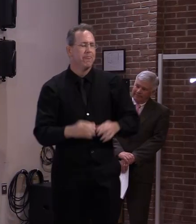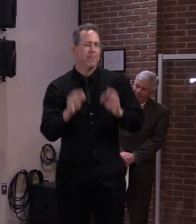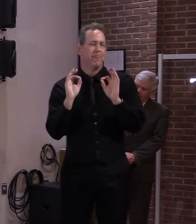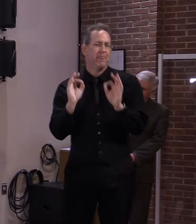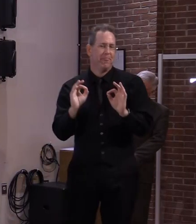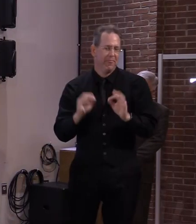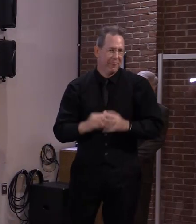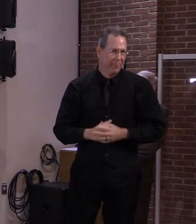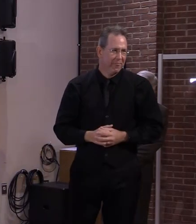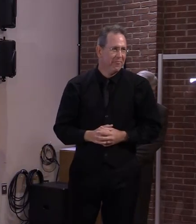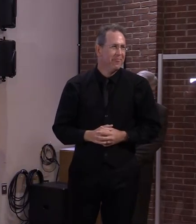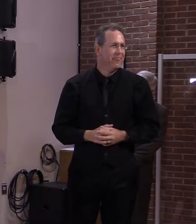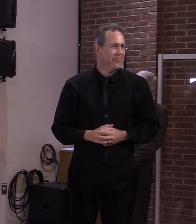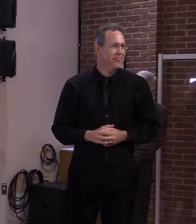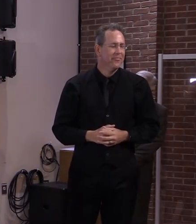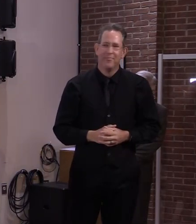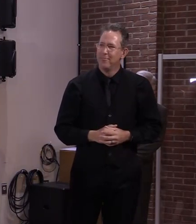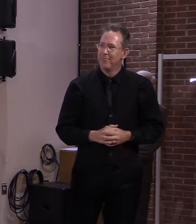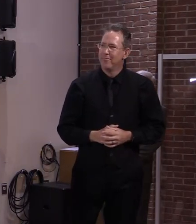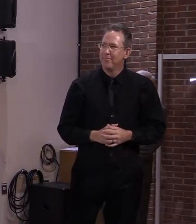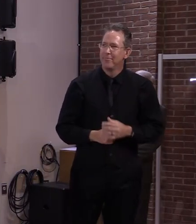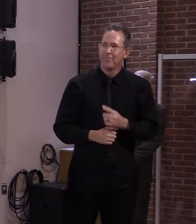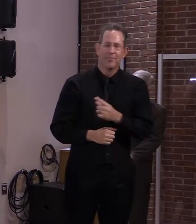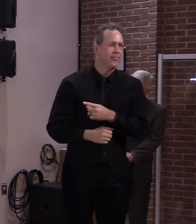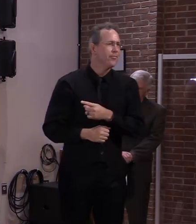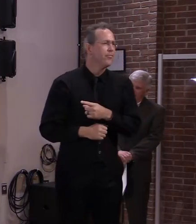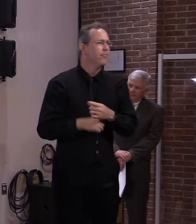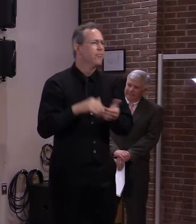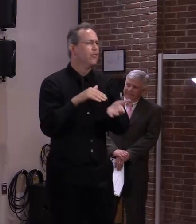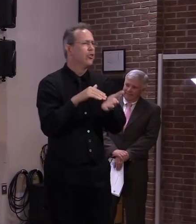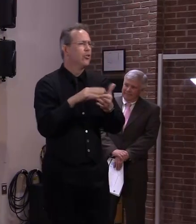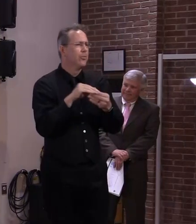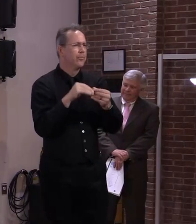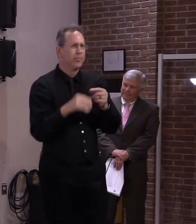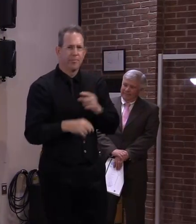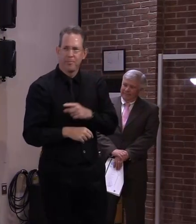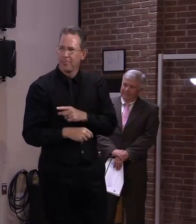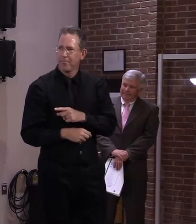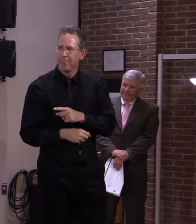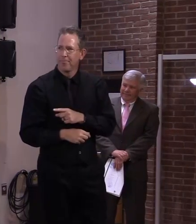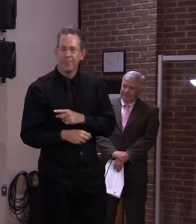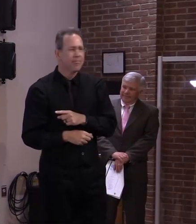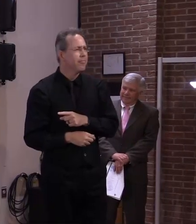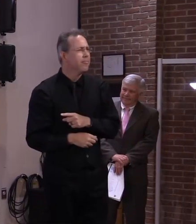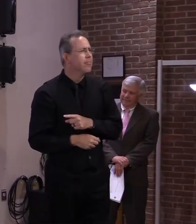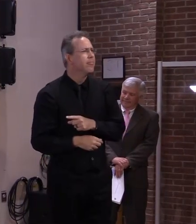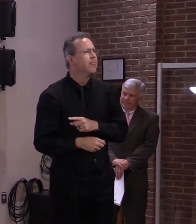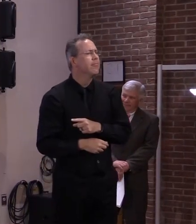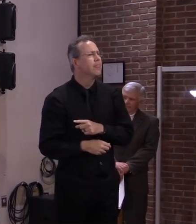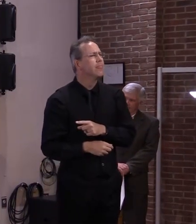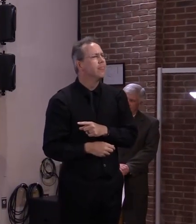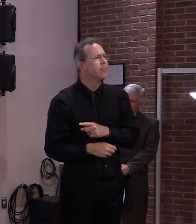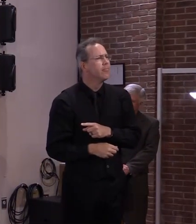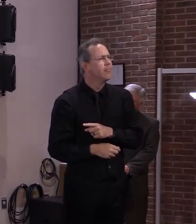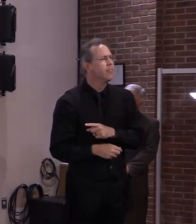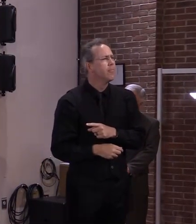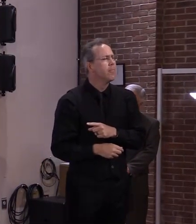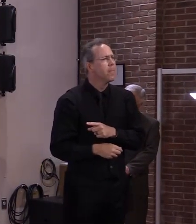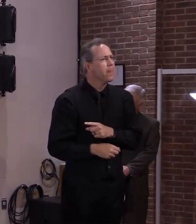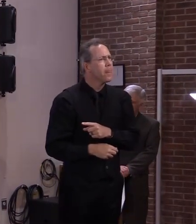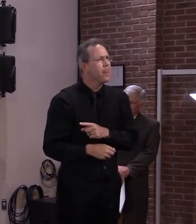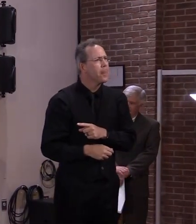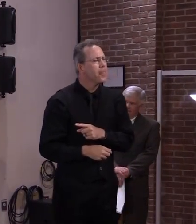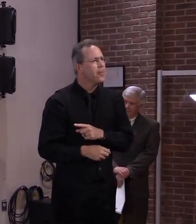yeah dr levine might have a comment on this okay sure the only thing i wanted to comment on is